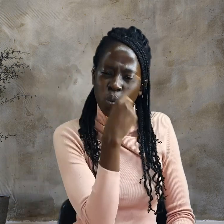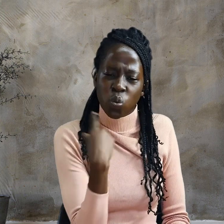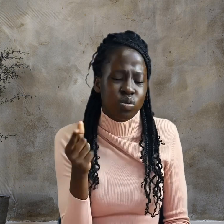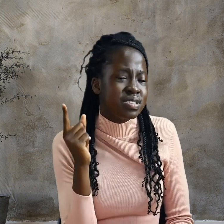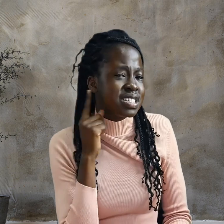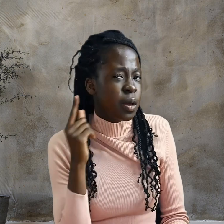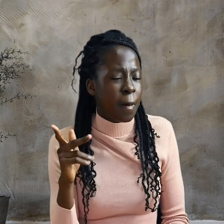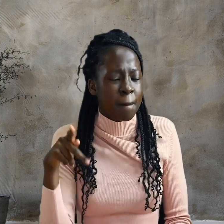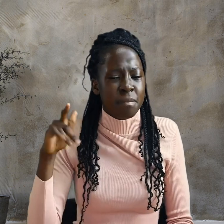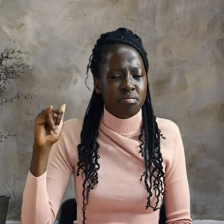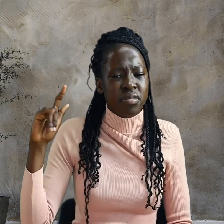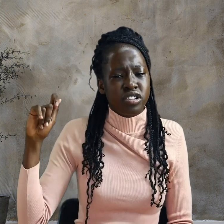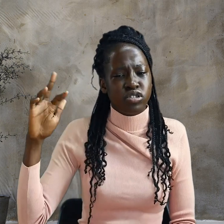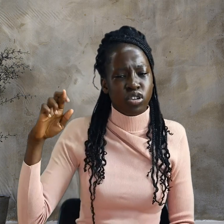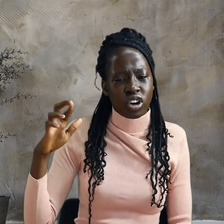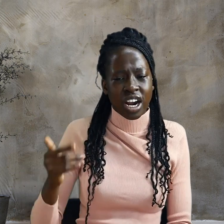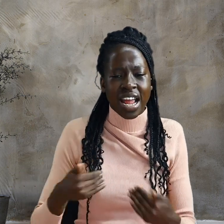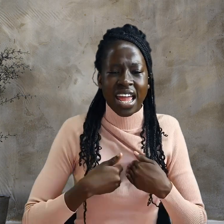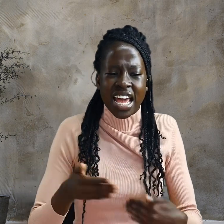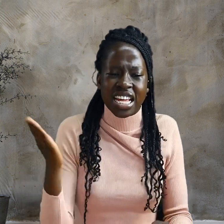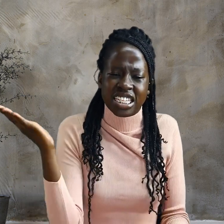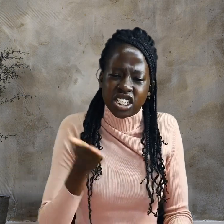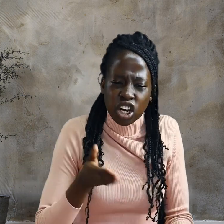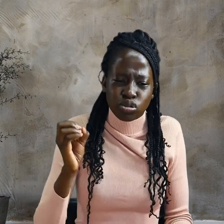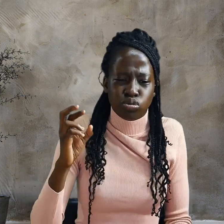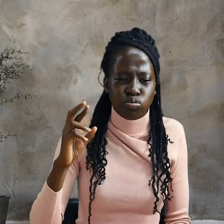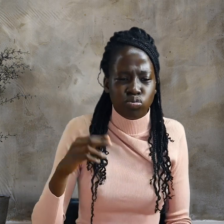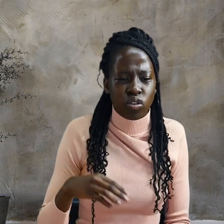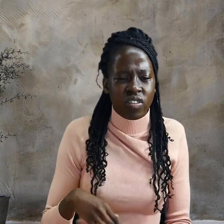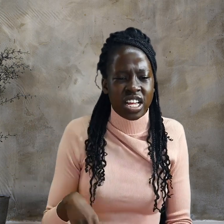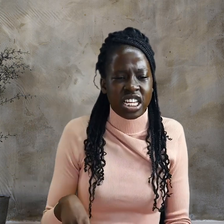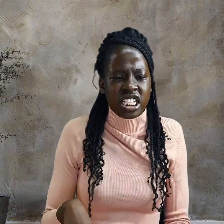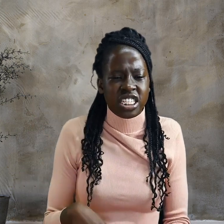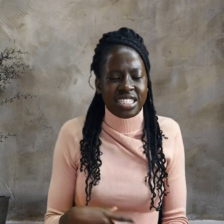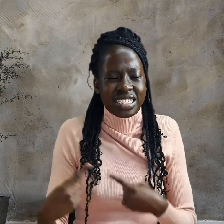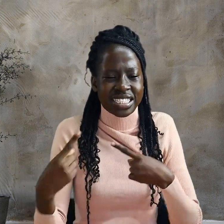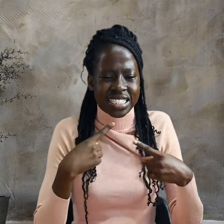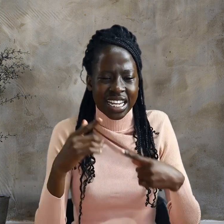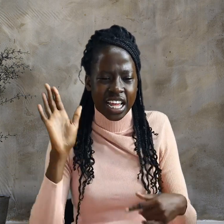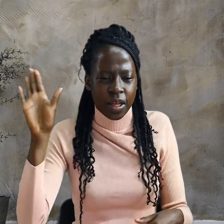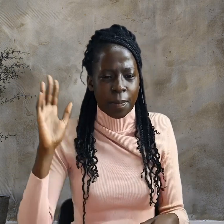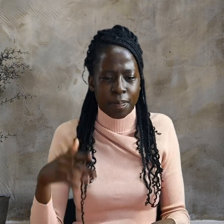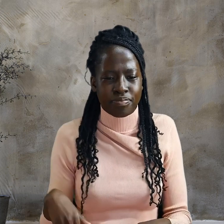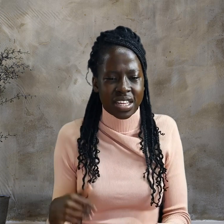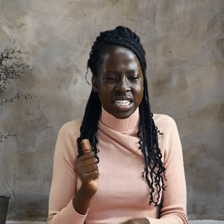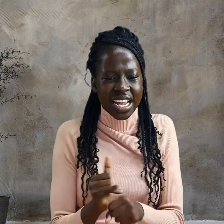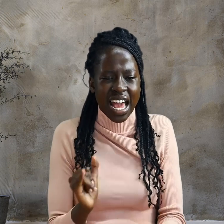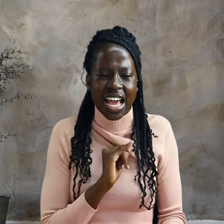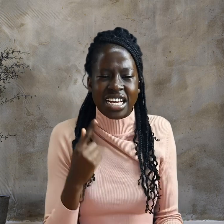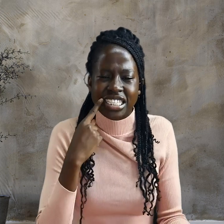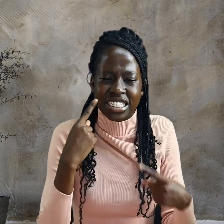Again, Peter denied it. And at that moment, a rooster began to crow.